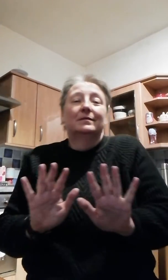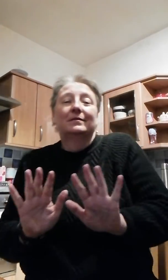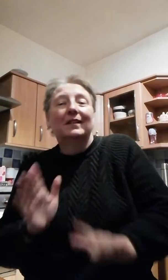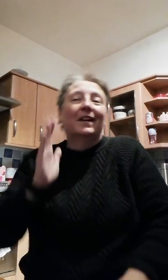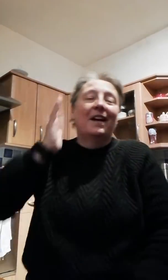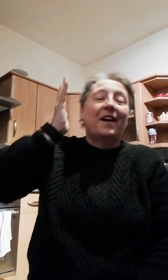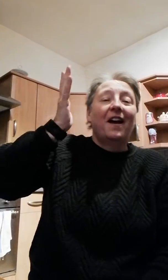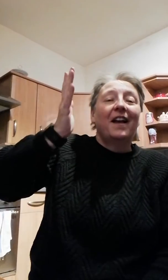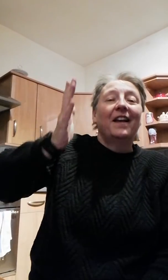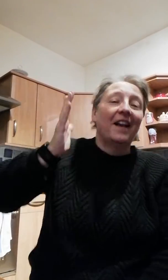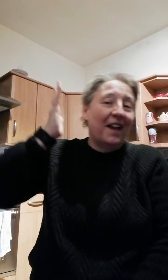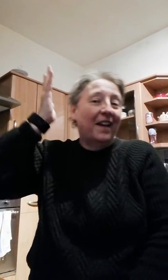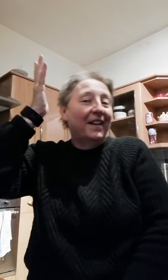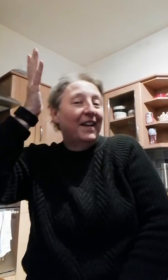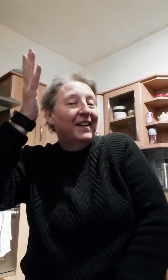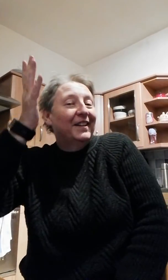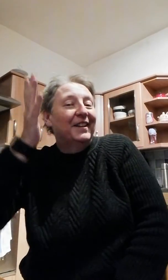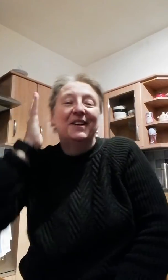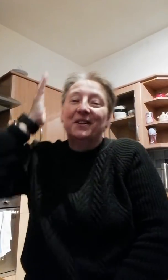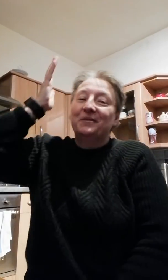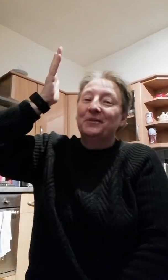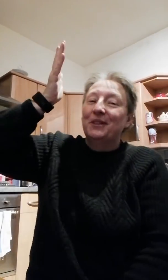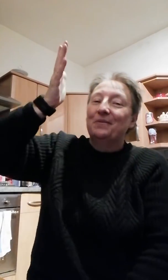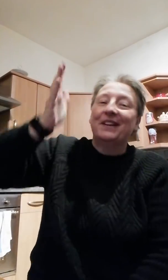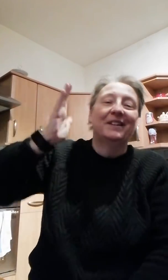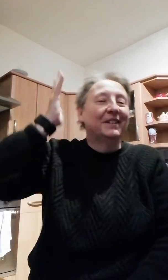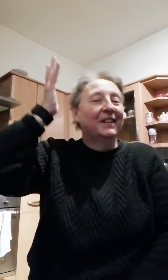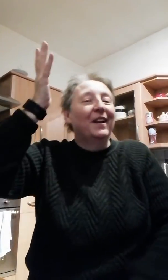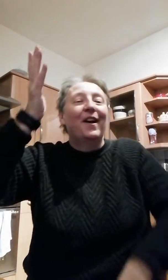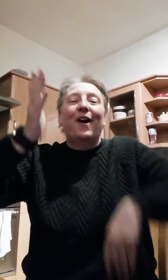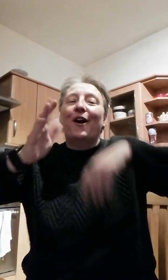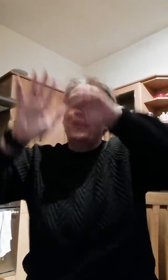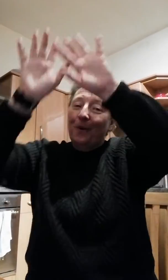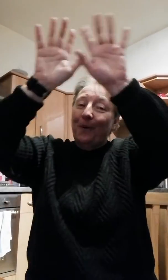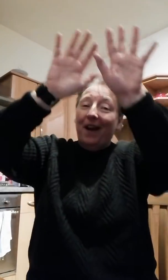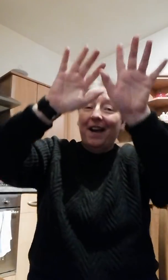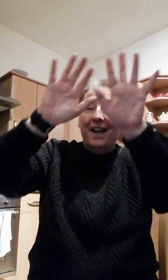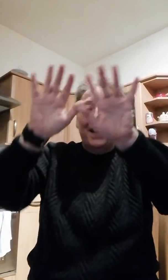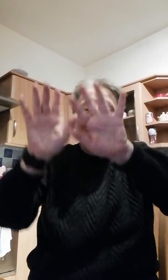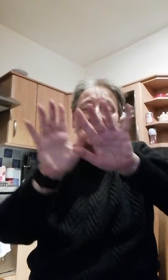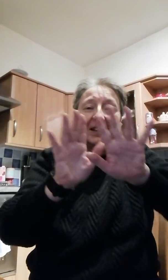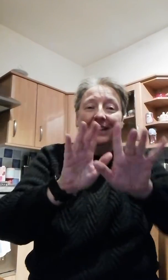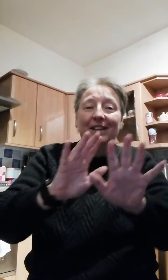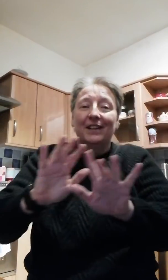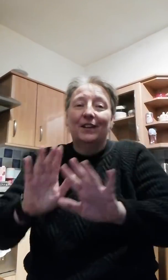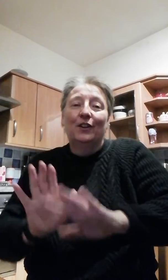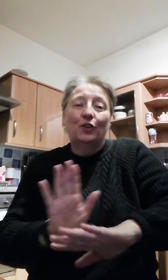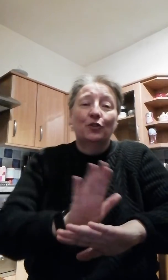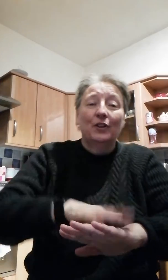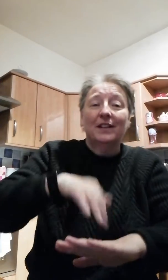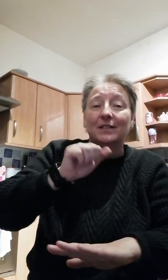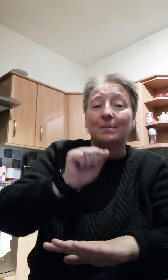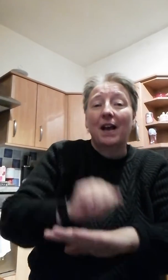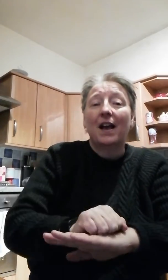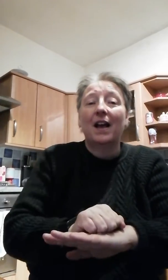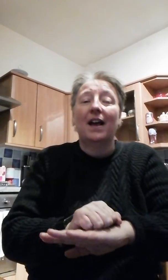Yeah, yeah, yeah, yeah, I'm dreaming of a white Christmas, like